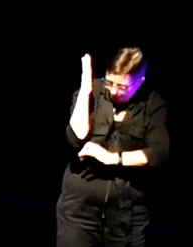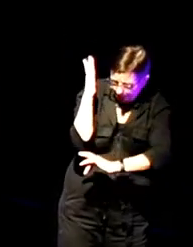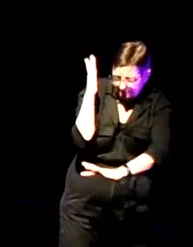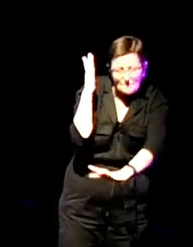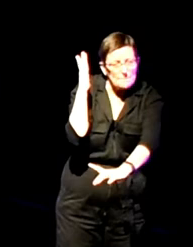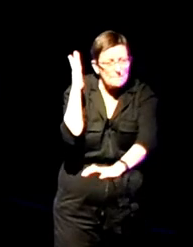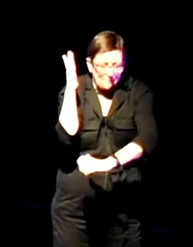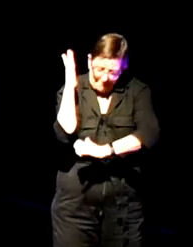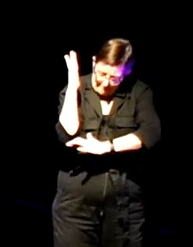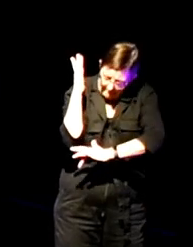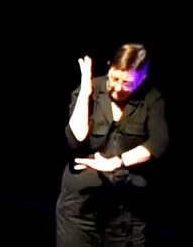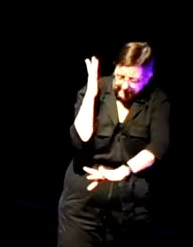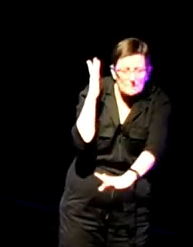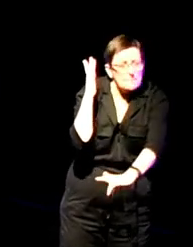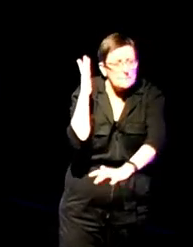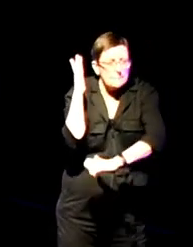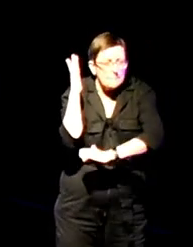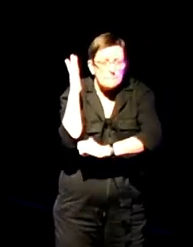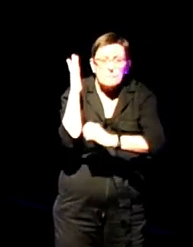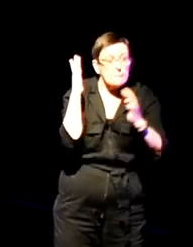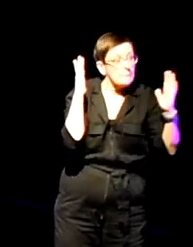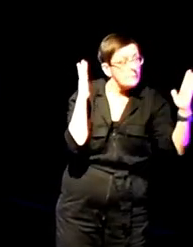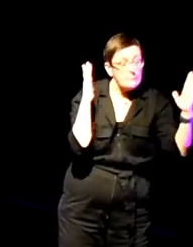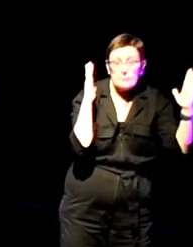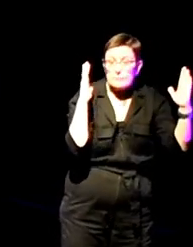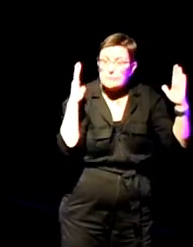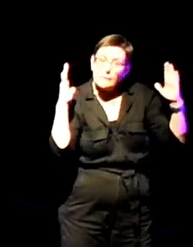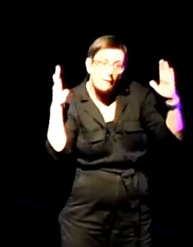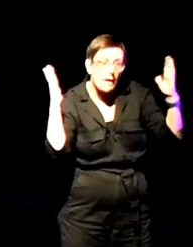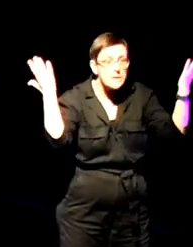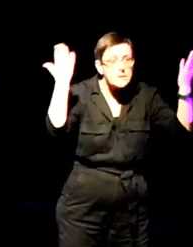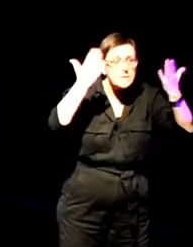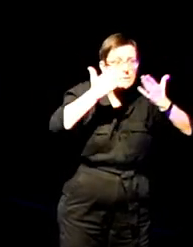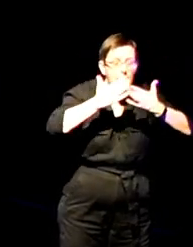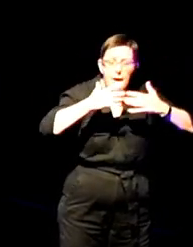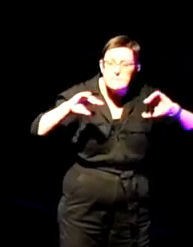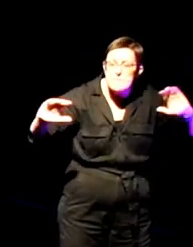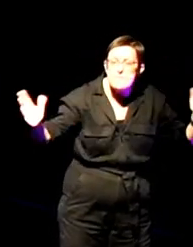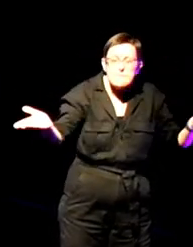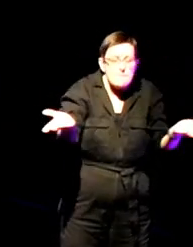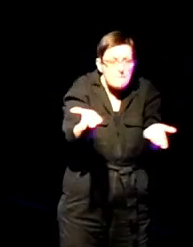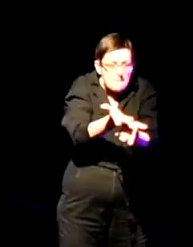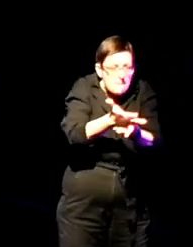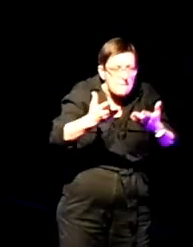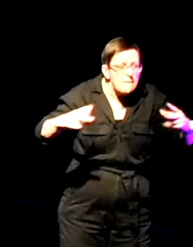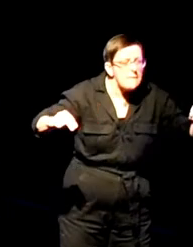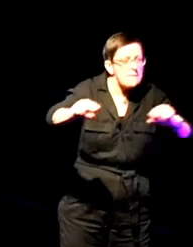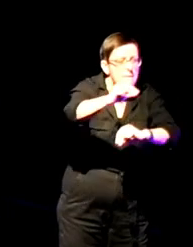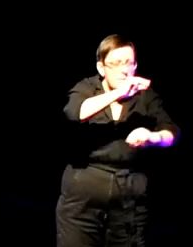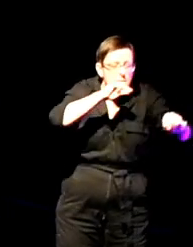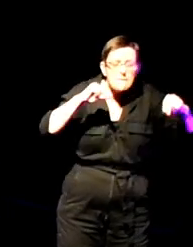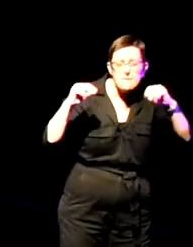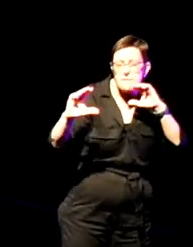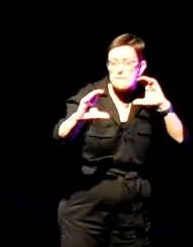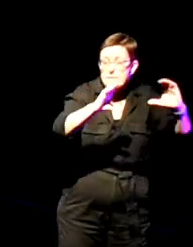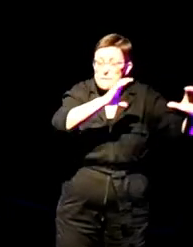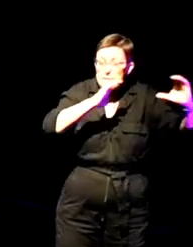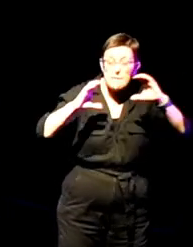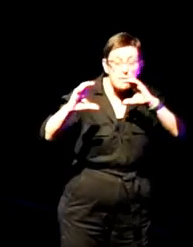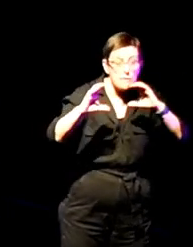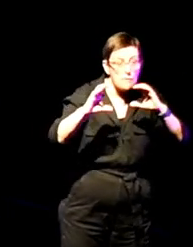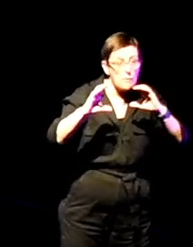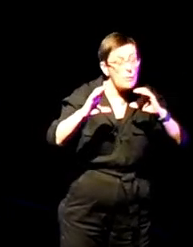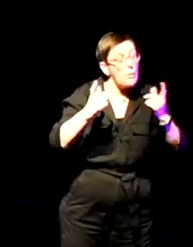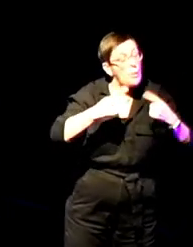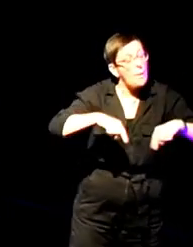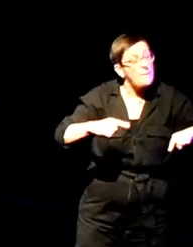breadth for depth. Trees whisper at night. People don't notice. Or do they miss the